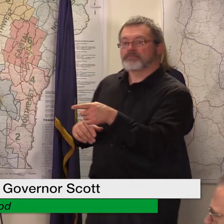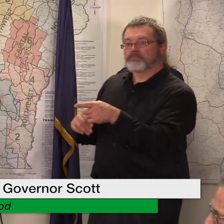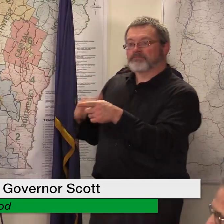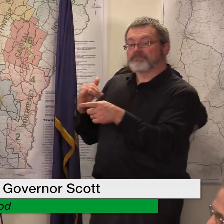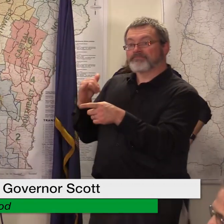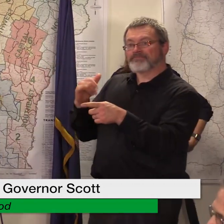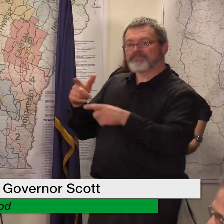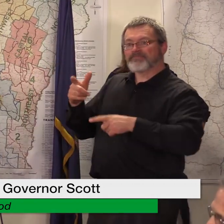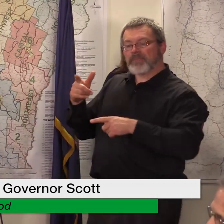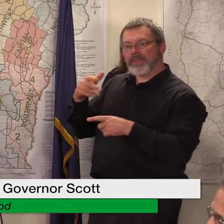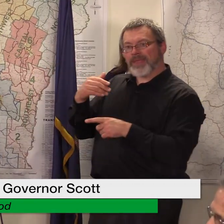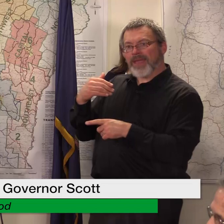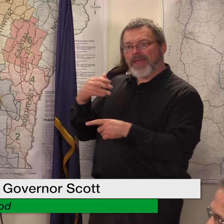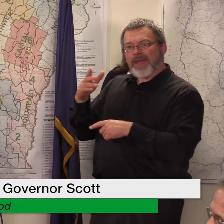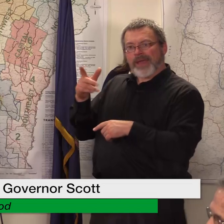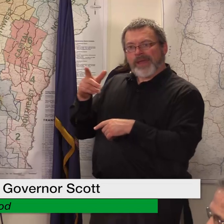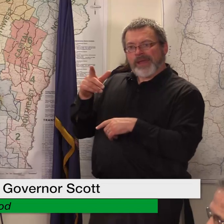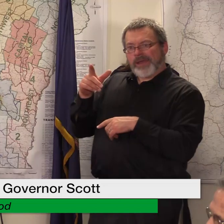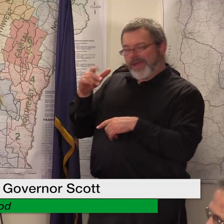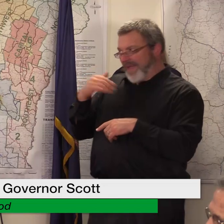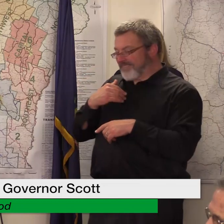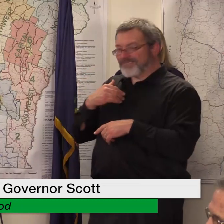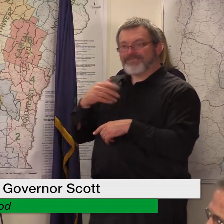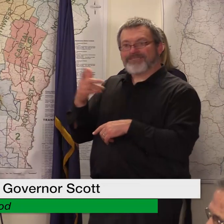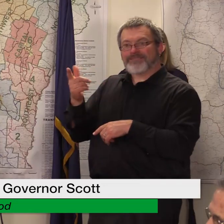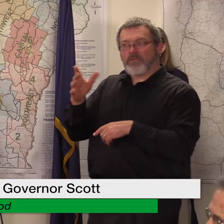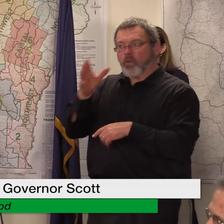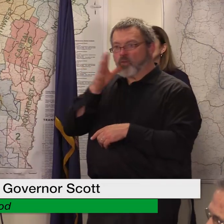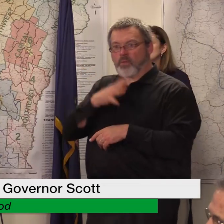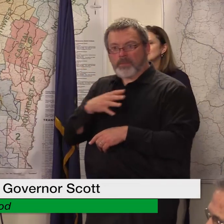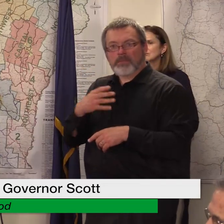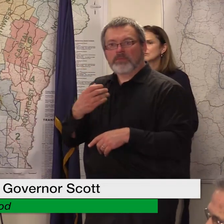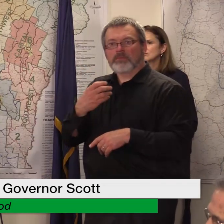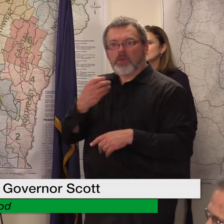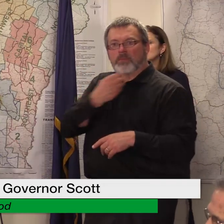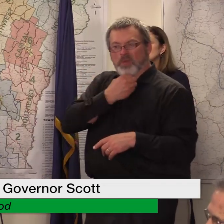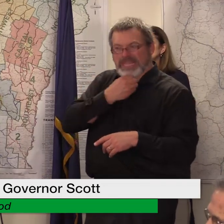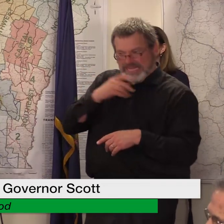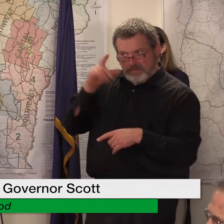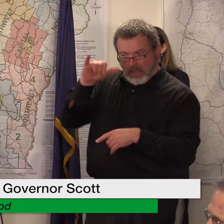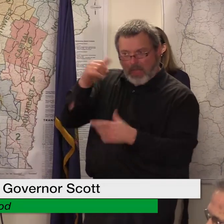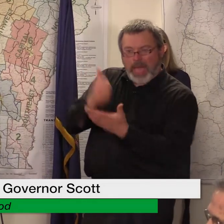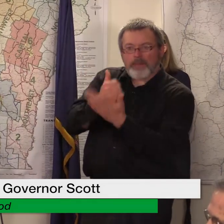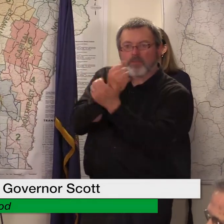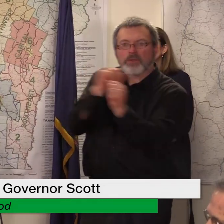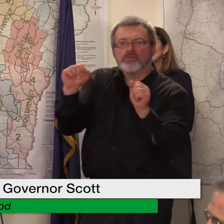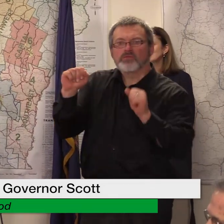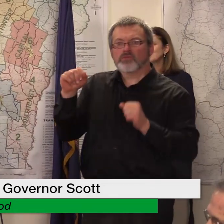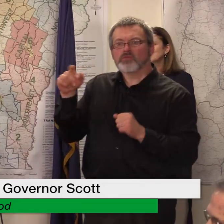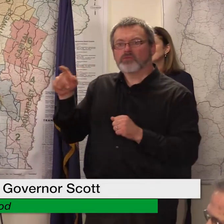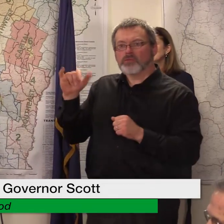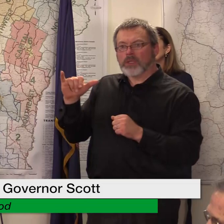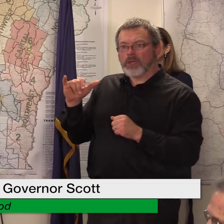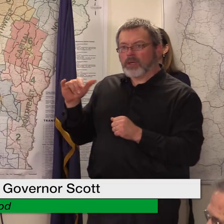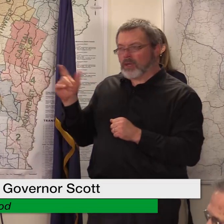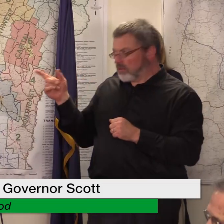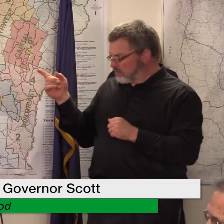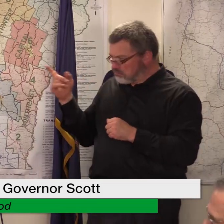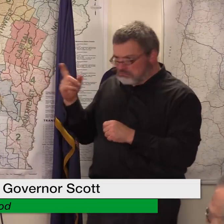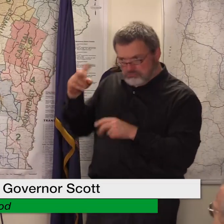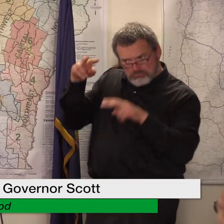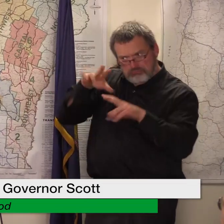rescued a woman right outside of the uh firing range so what what does an army general have to say about the marine corps now